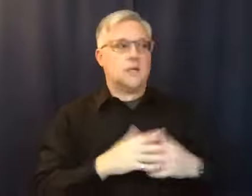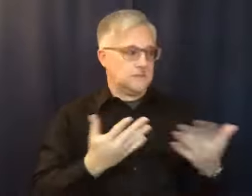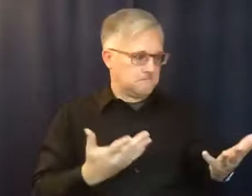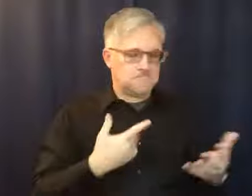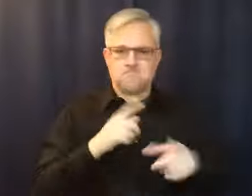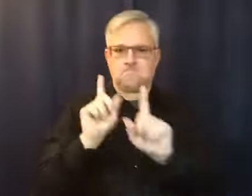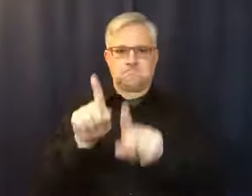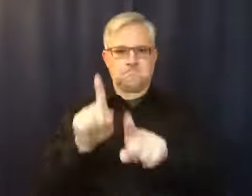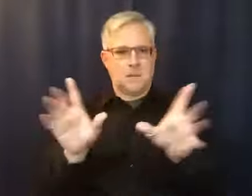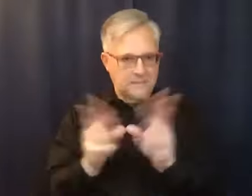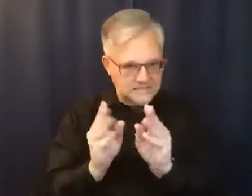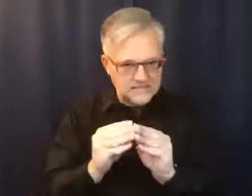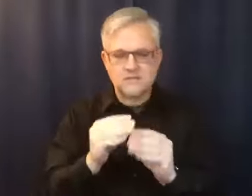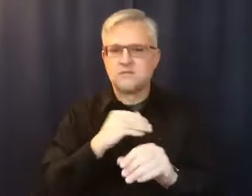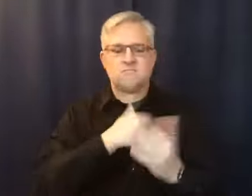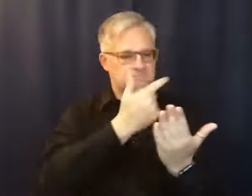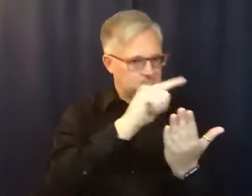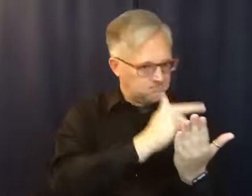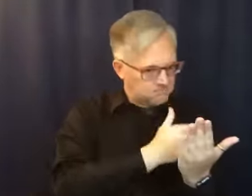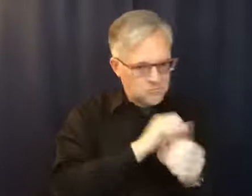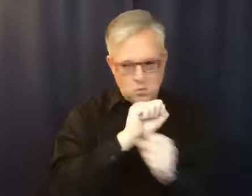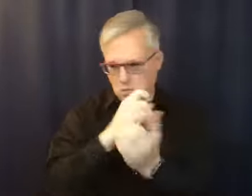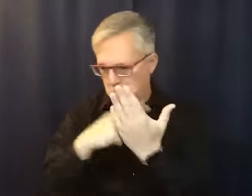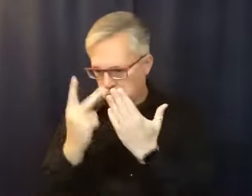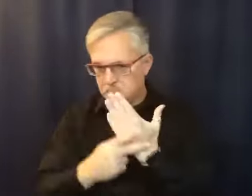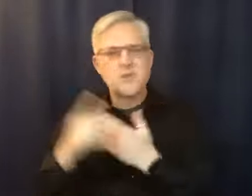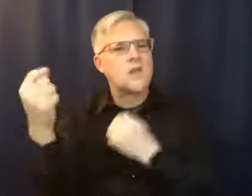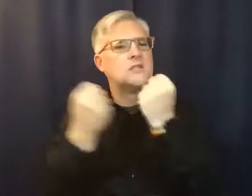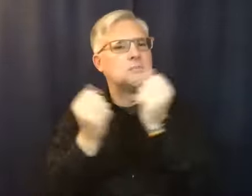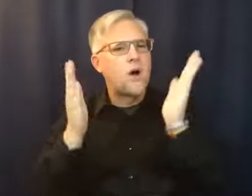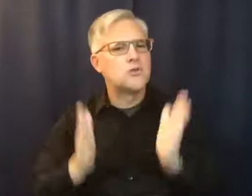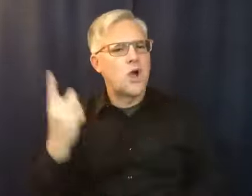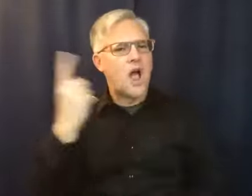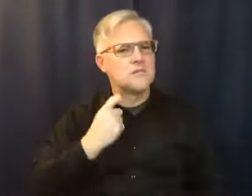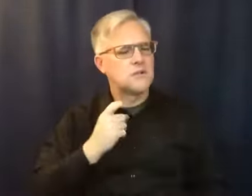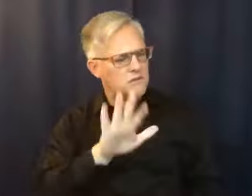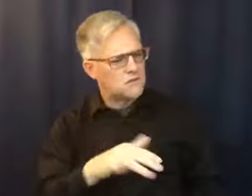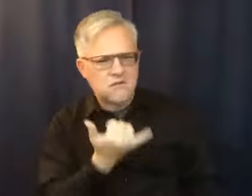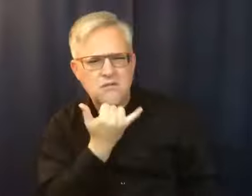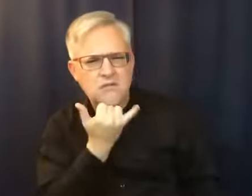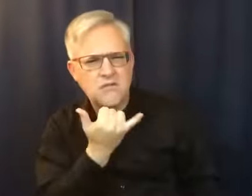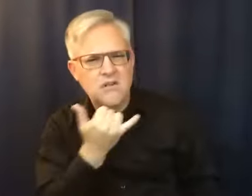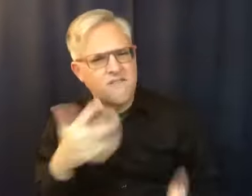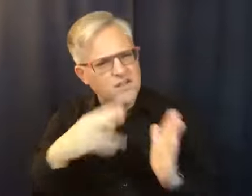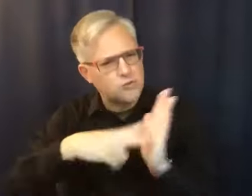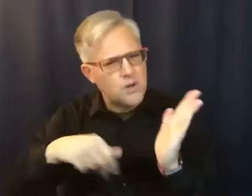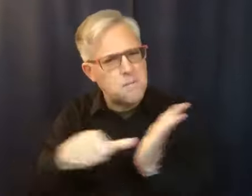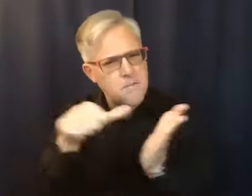program, my sponsor said to me, Dawn, what is your problem? Have you read 449? We've got a different page now